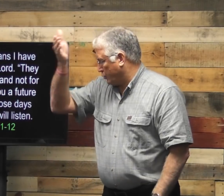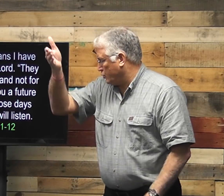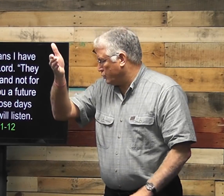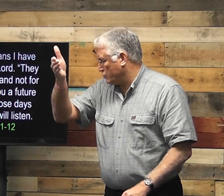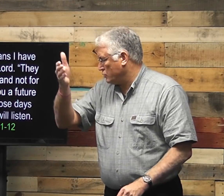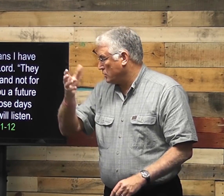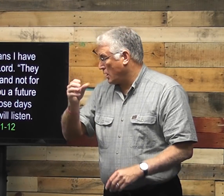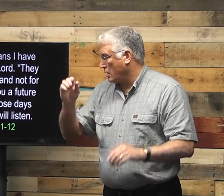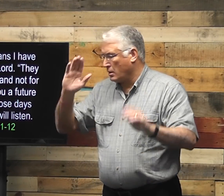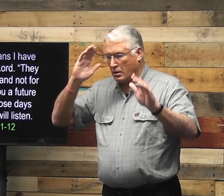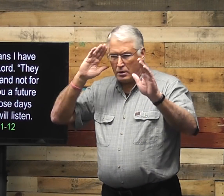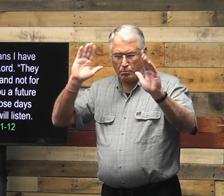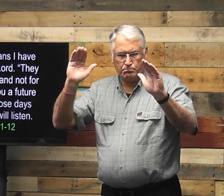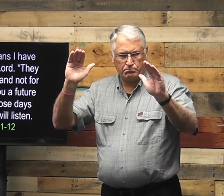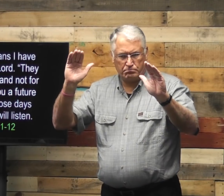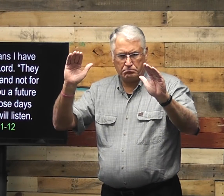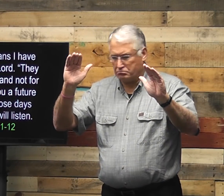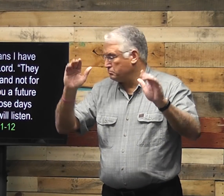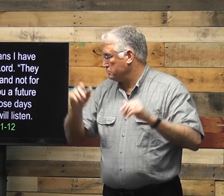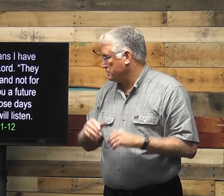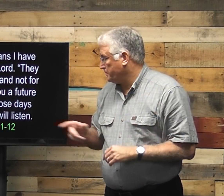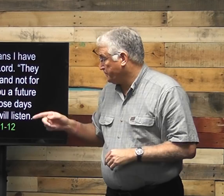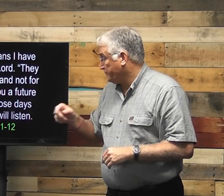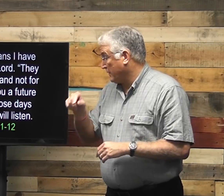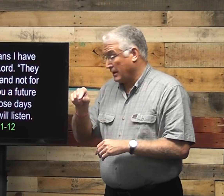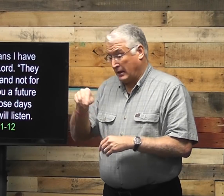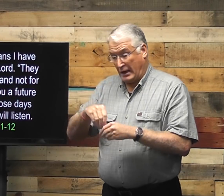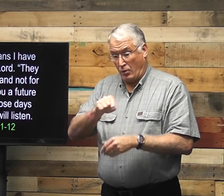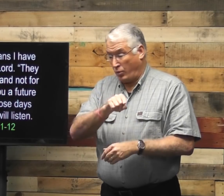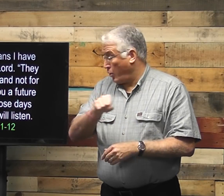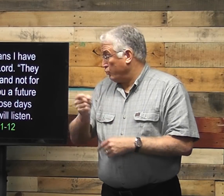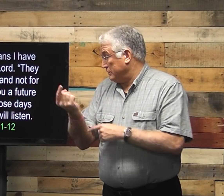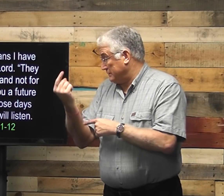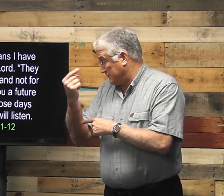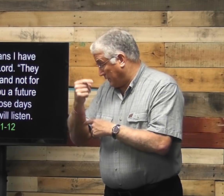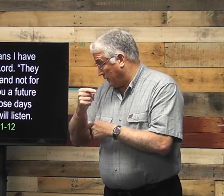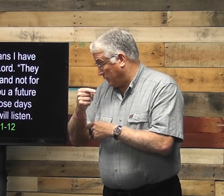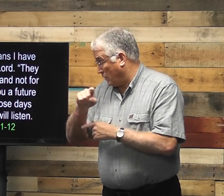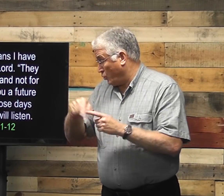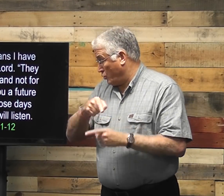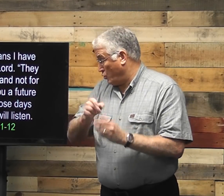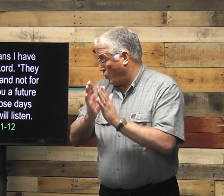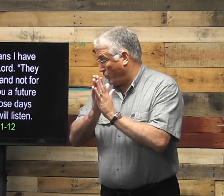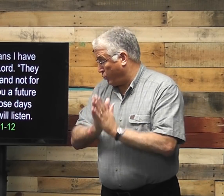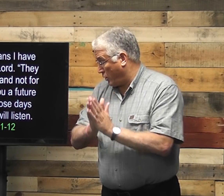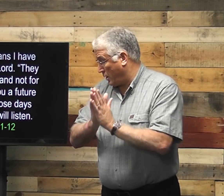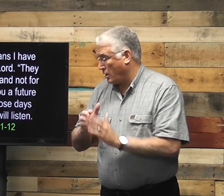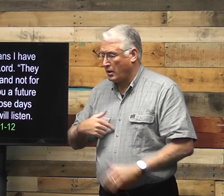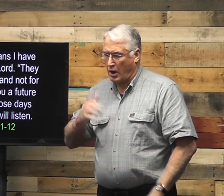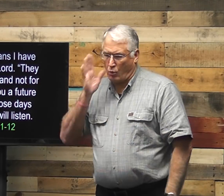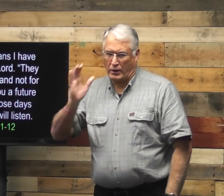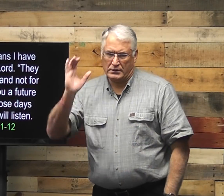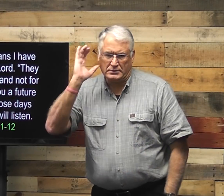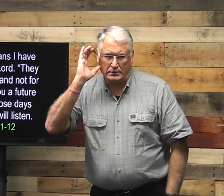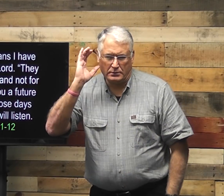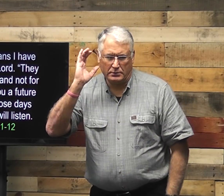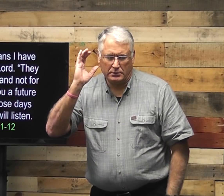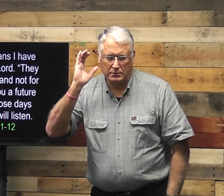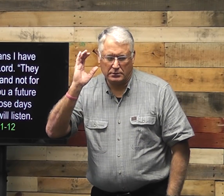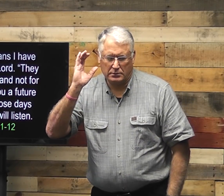future and a hope. And in those days, when you pray, I will listen.